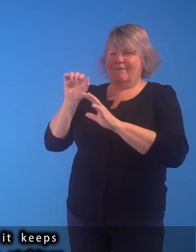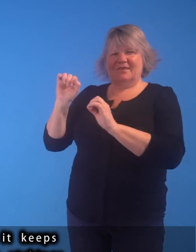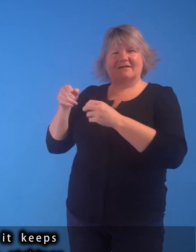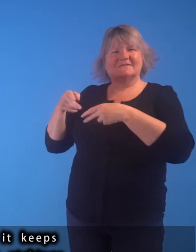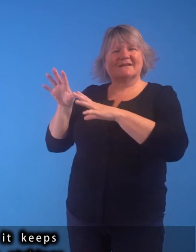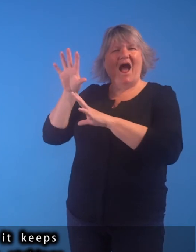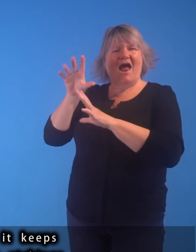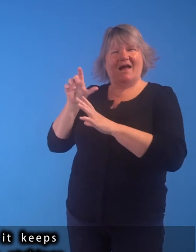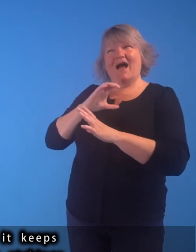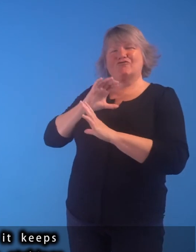character of his etchings.